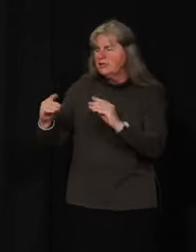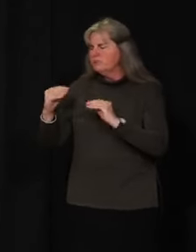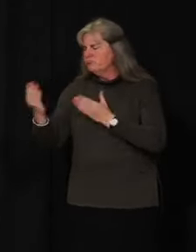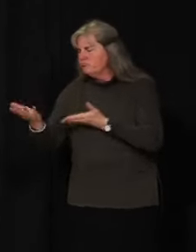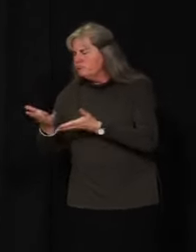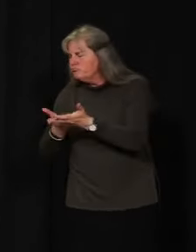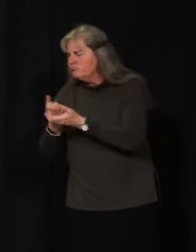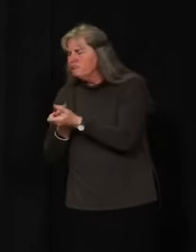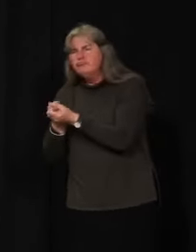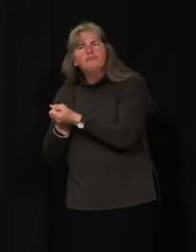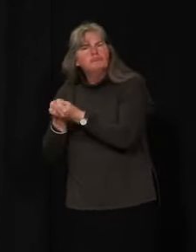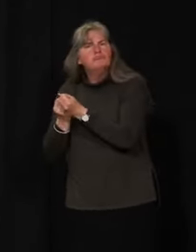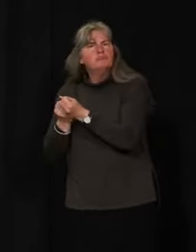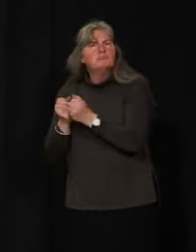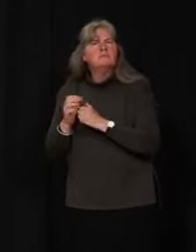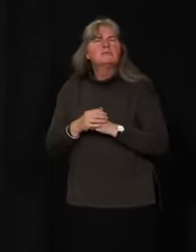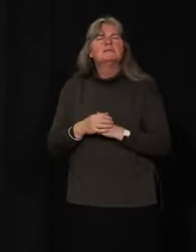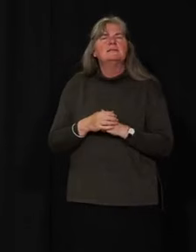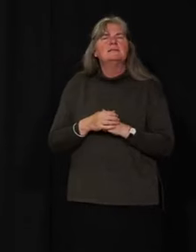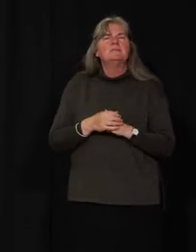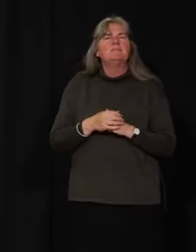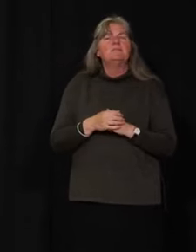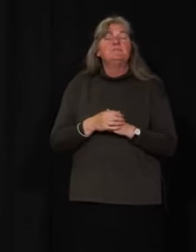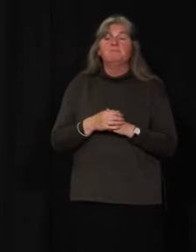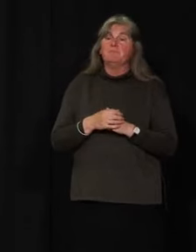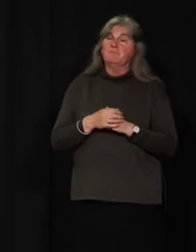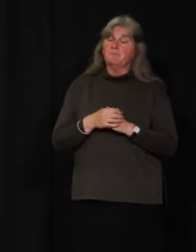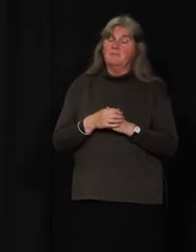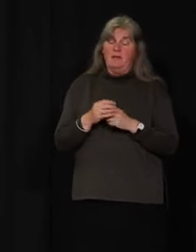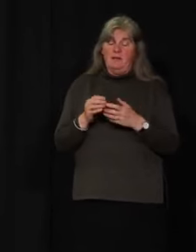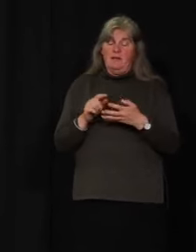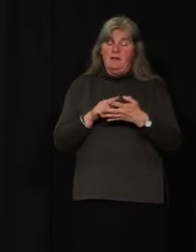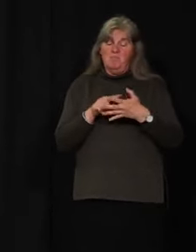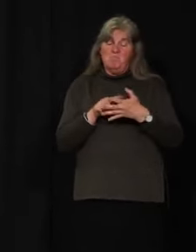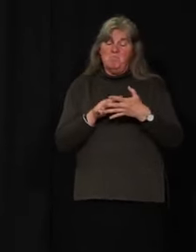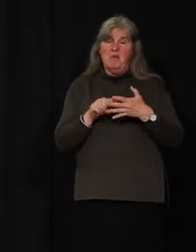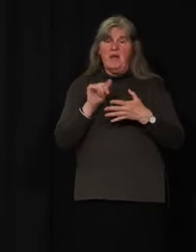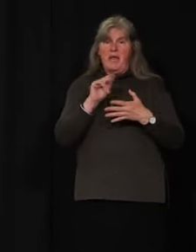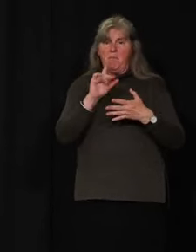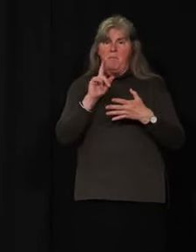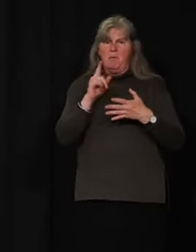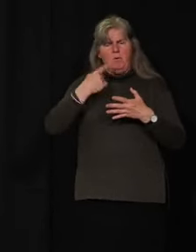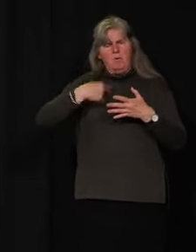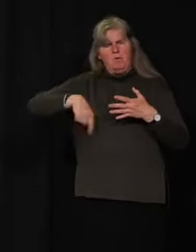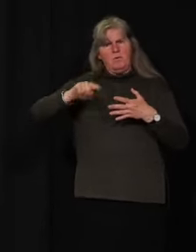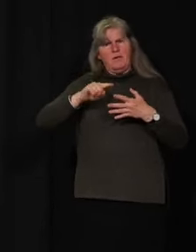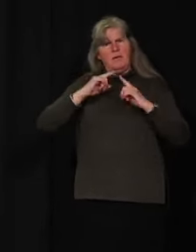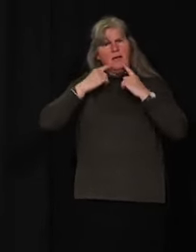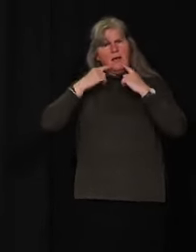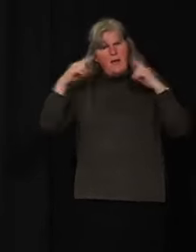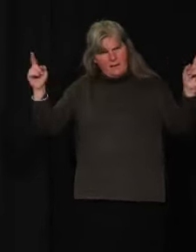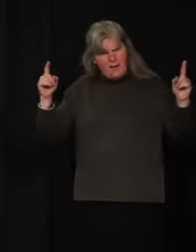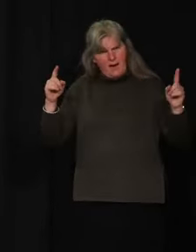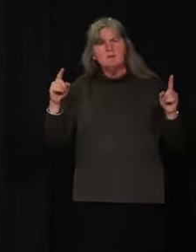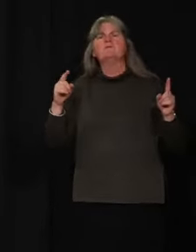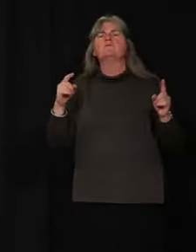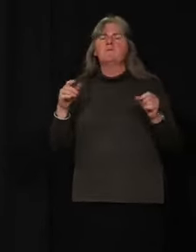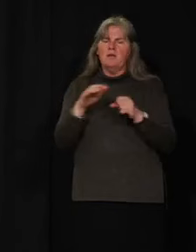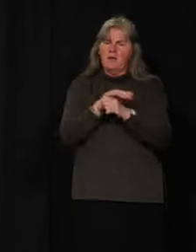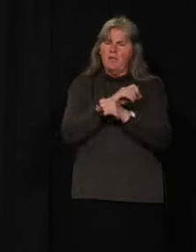critical stages in their lives. In early April, our government announced that we would be covering staff wages,